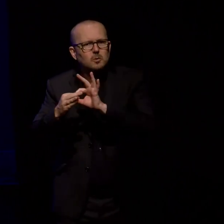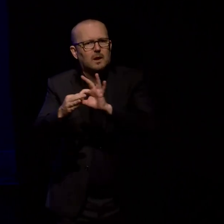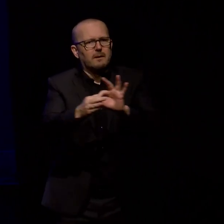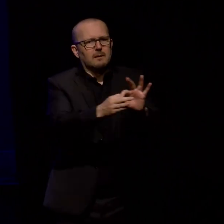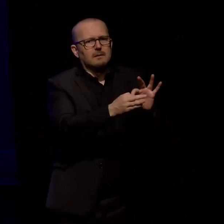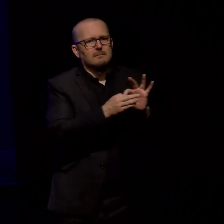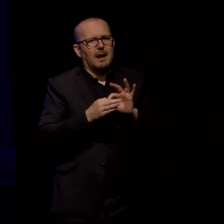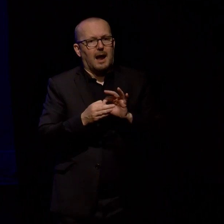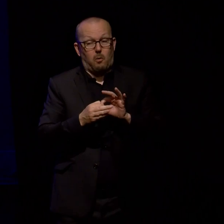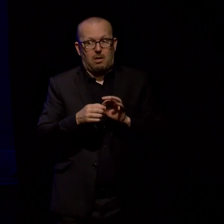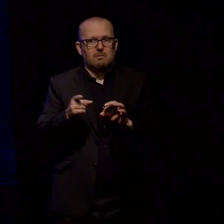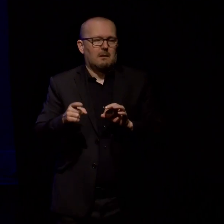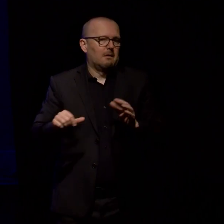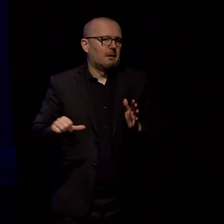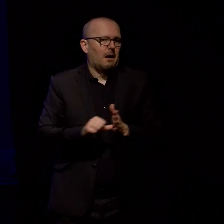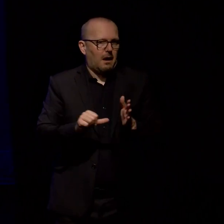It turned out to be a real mission.